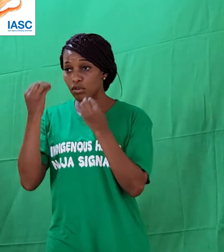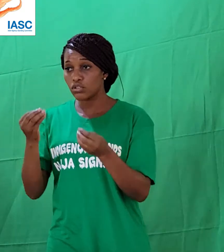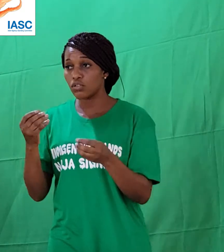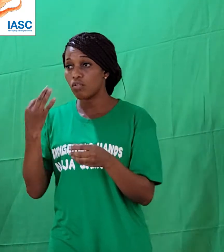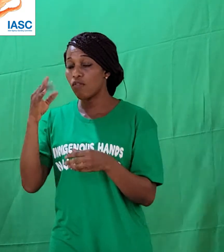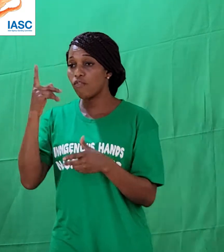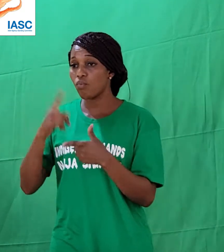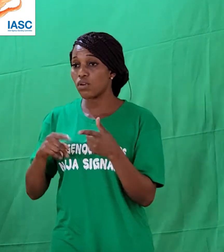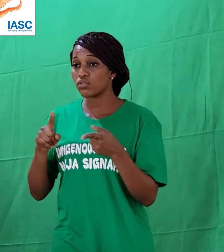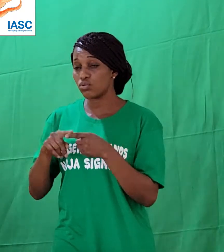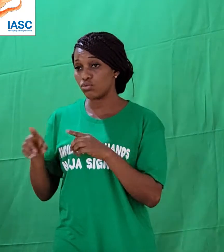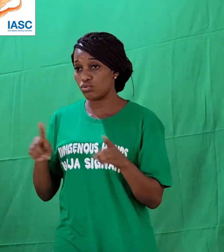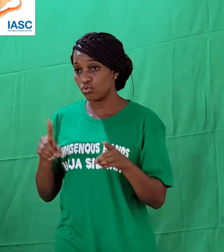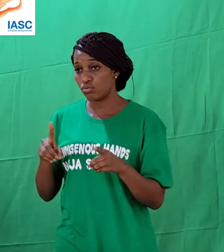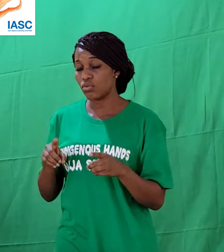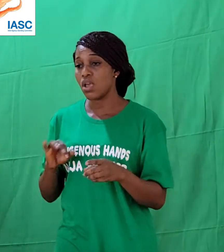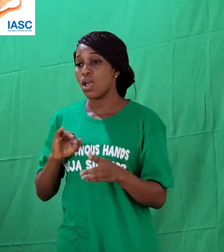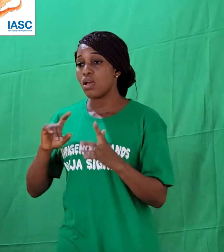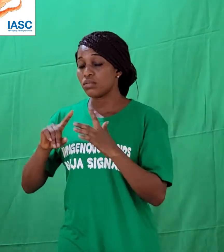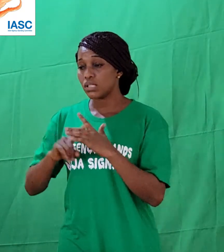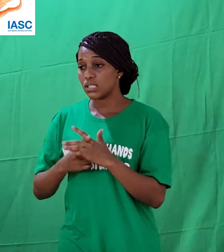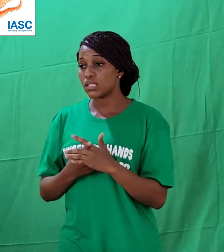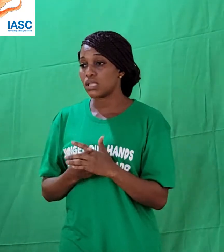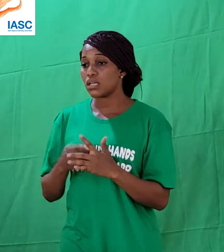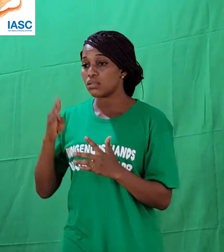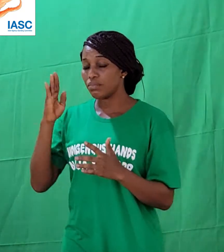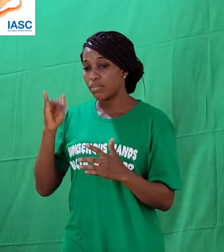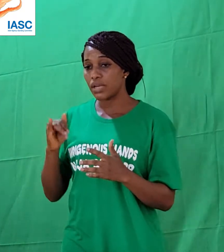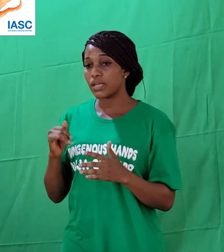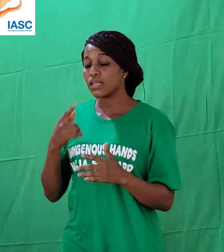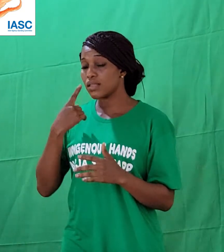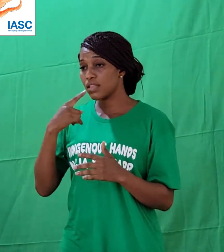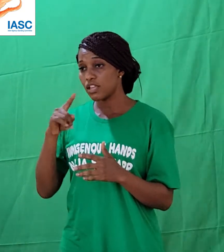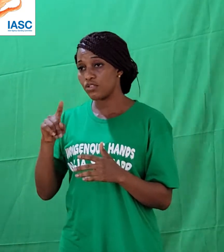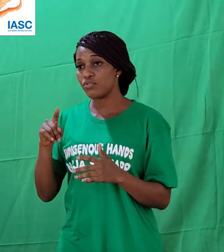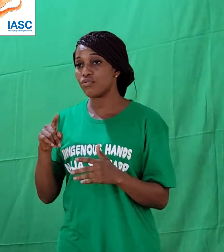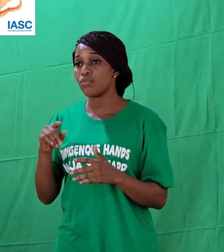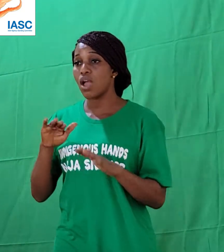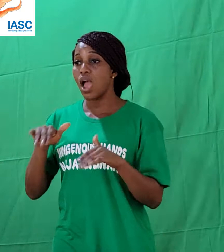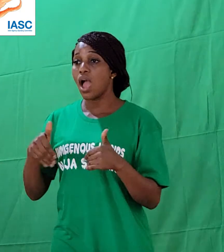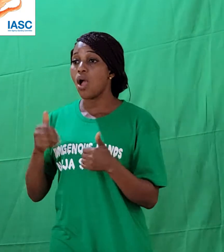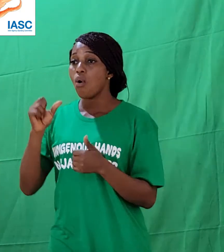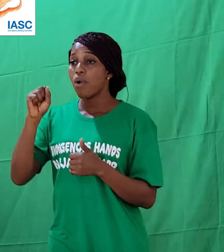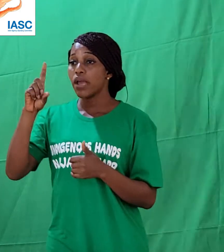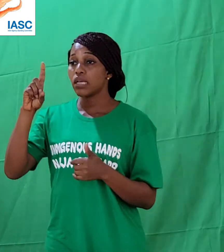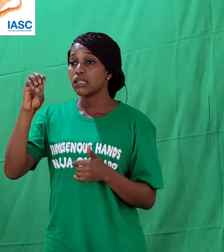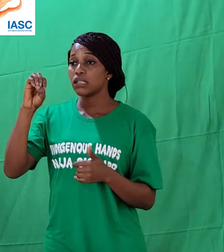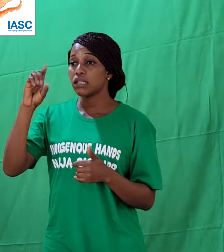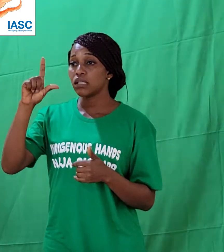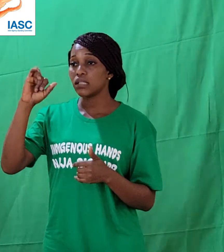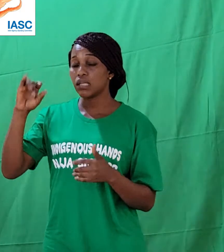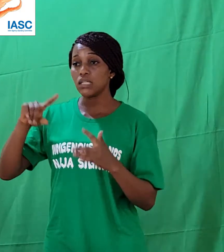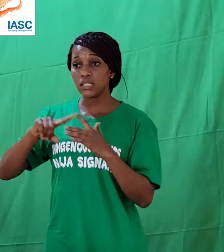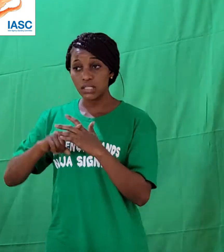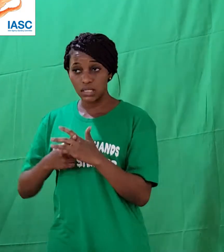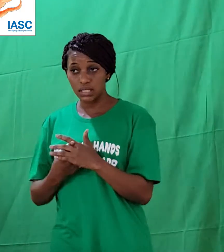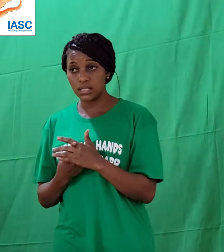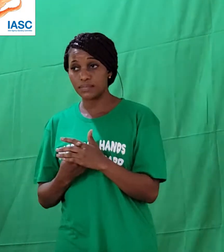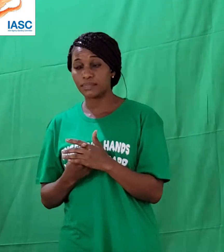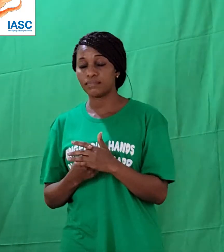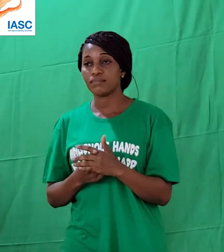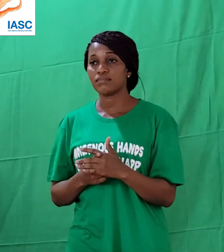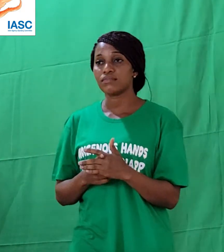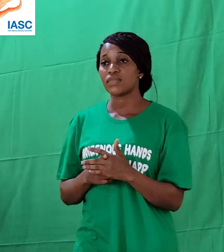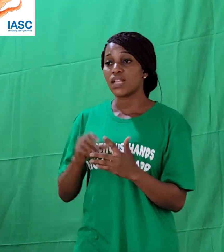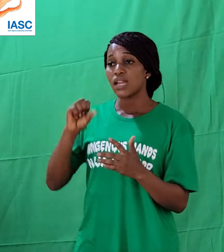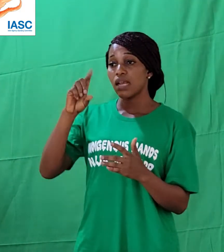telling you a little bit of how SDALE started and what we do. So, SDALE started in